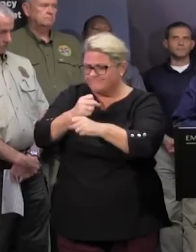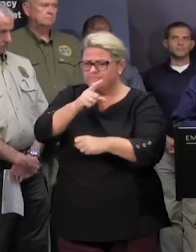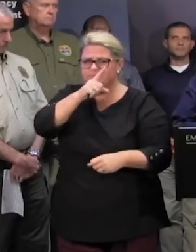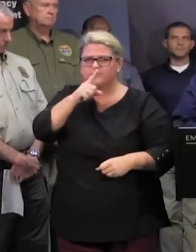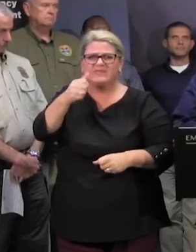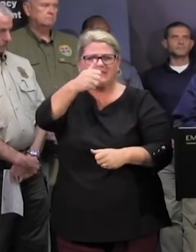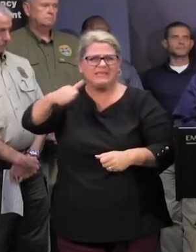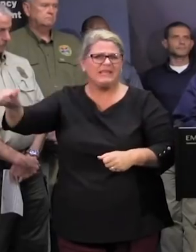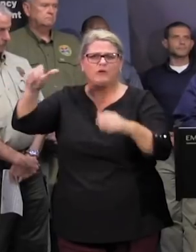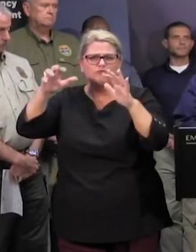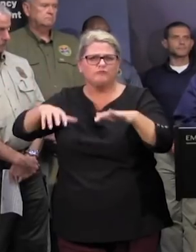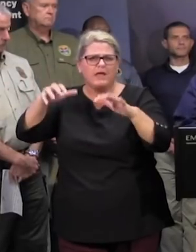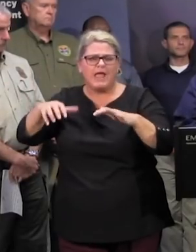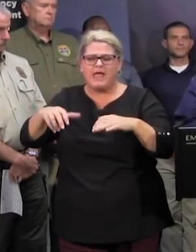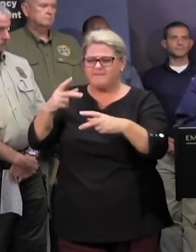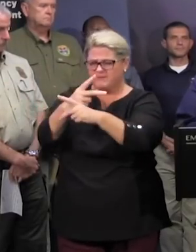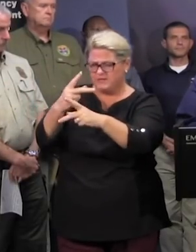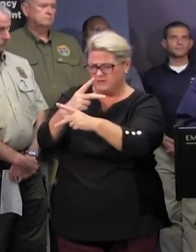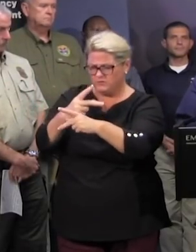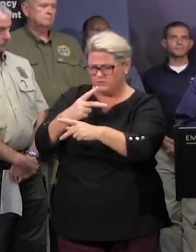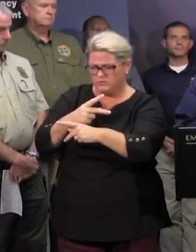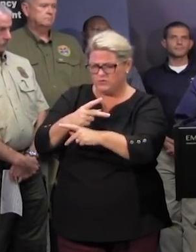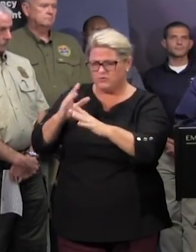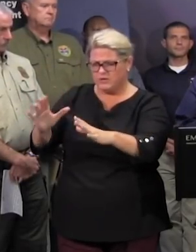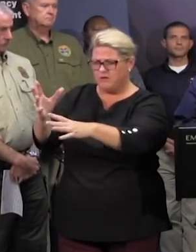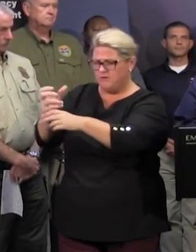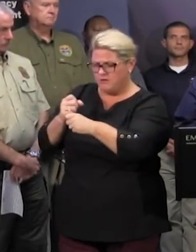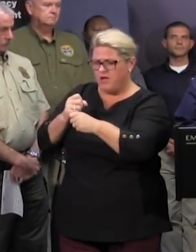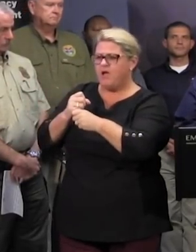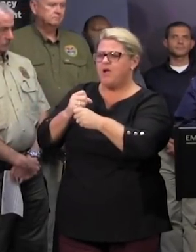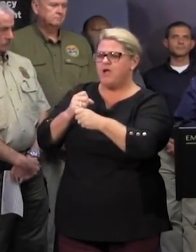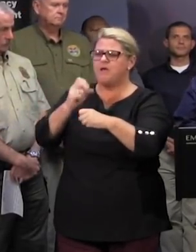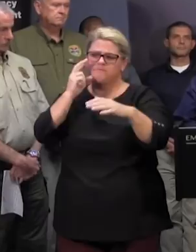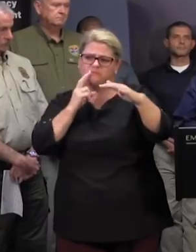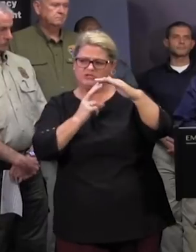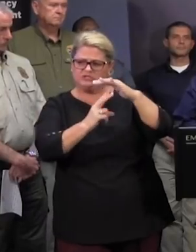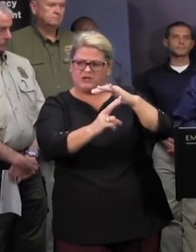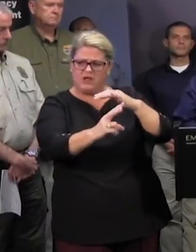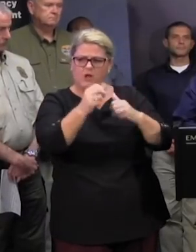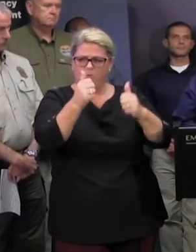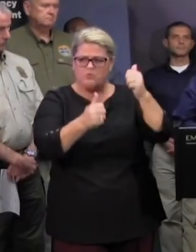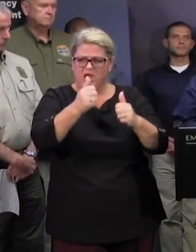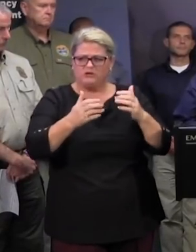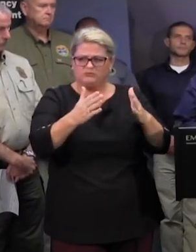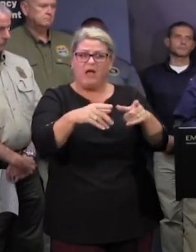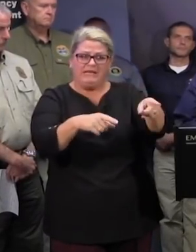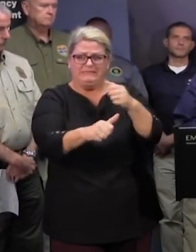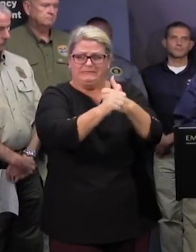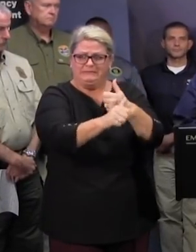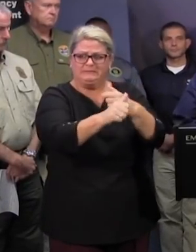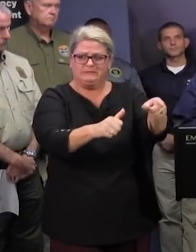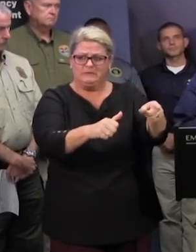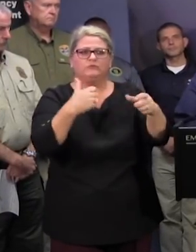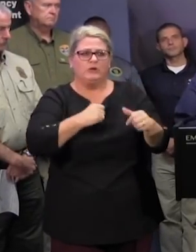rain data to try to use that to project and help us plan for which roads will overtop so we take